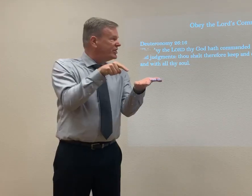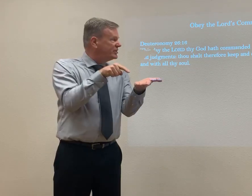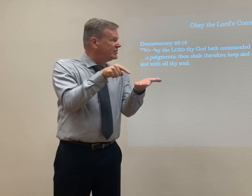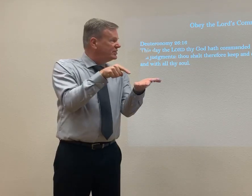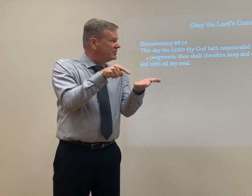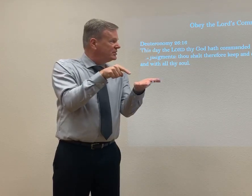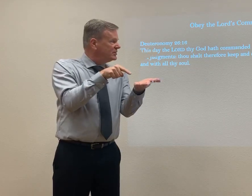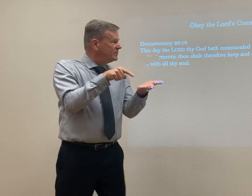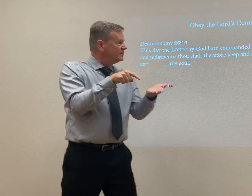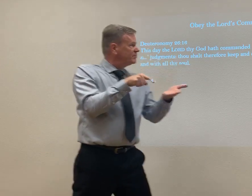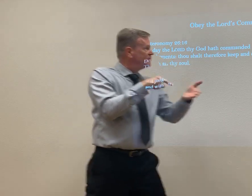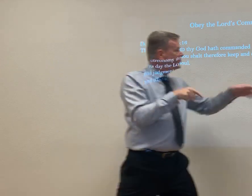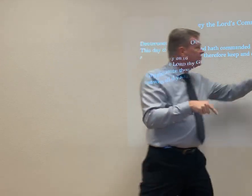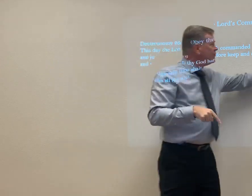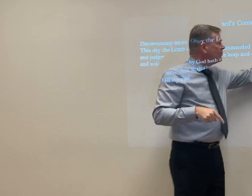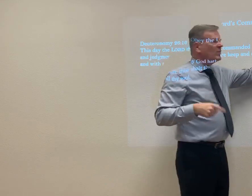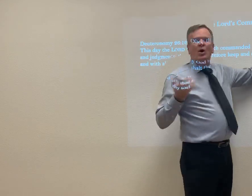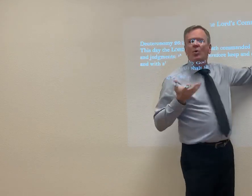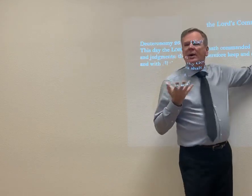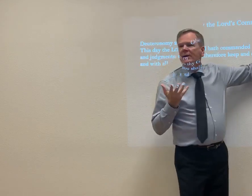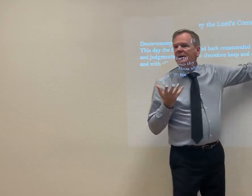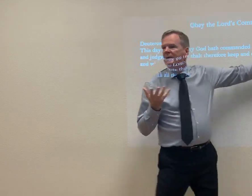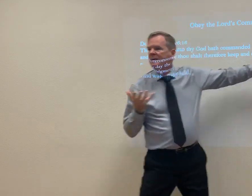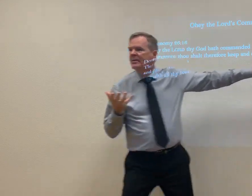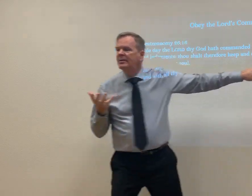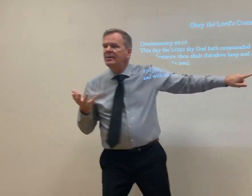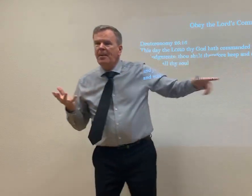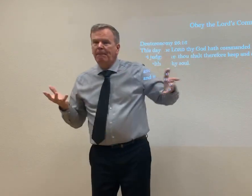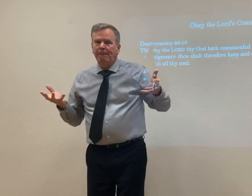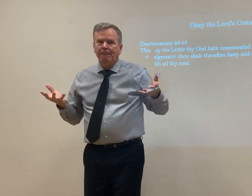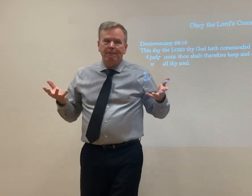this, sorry, to do these what?